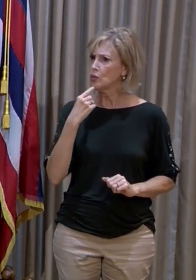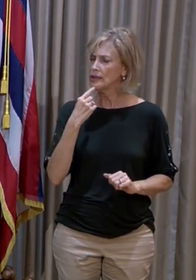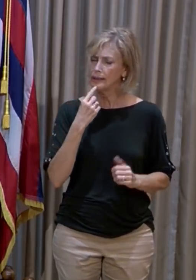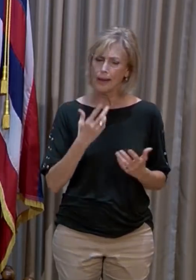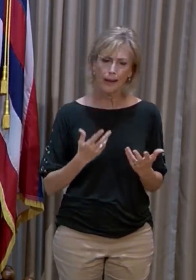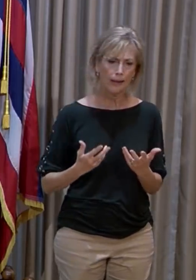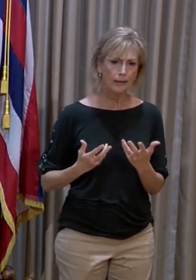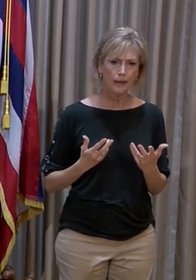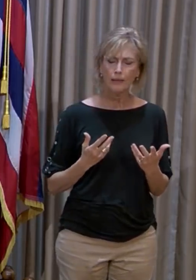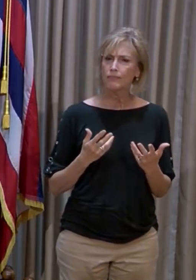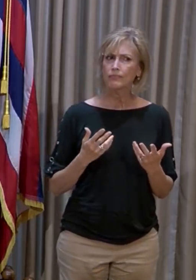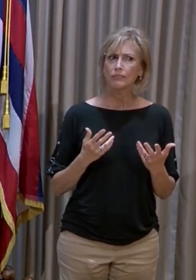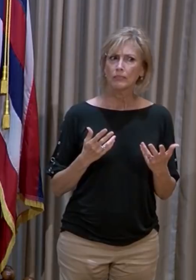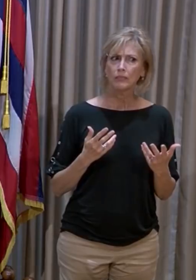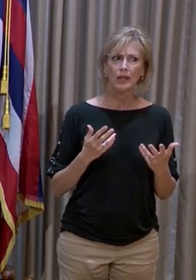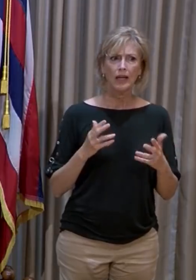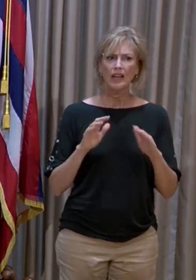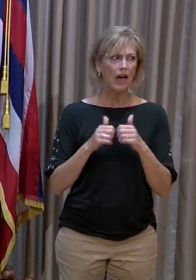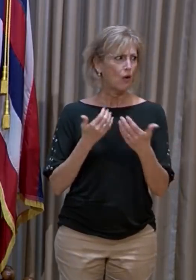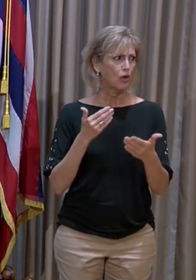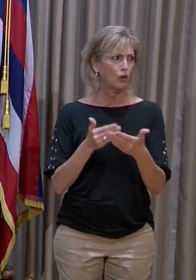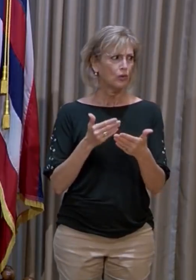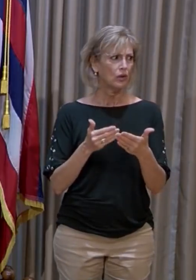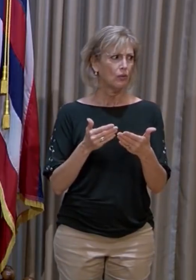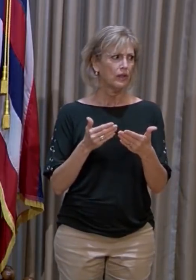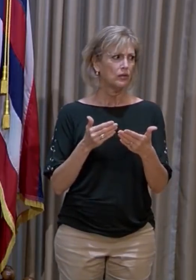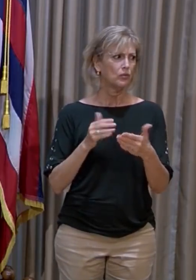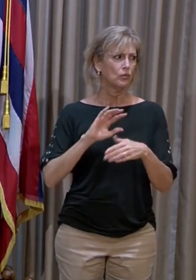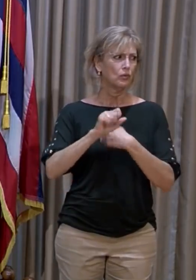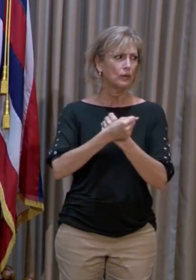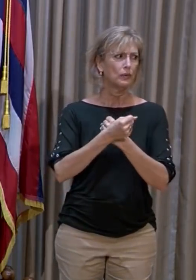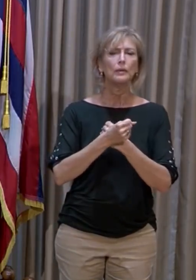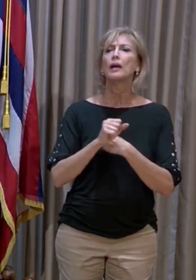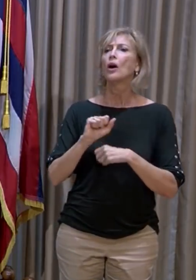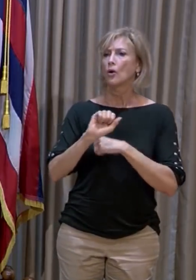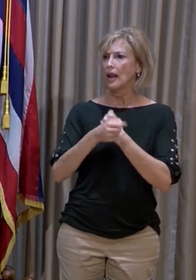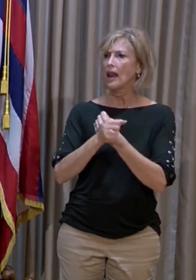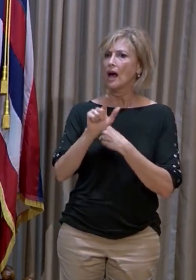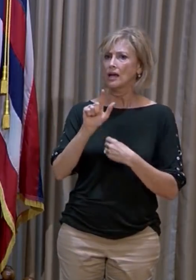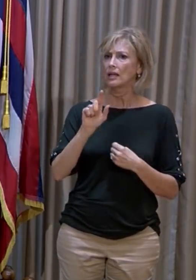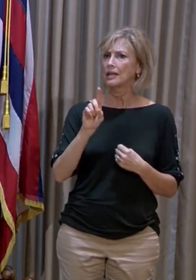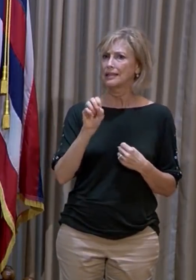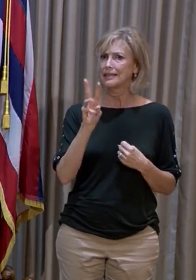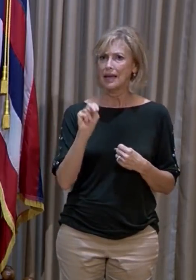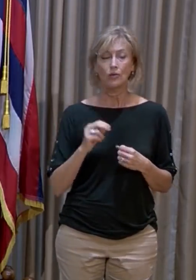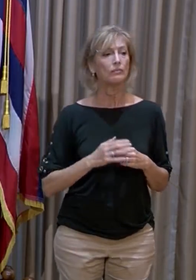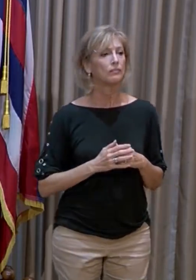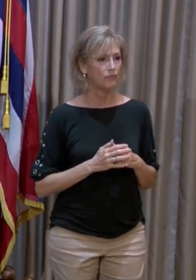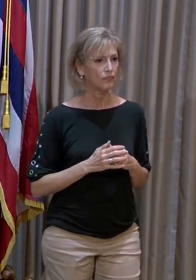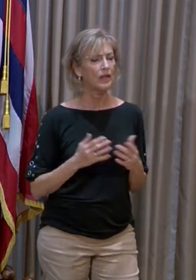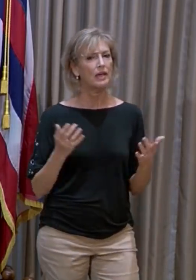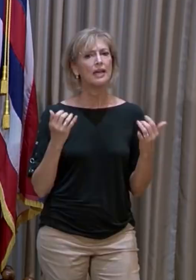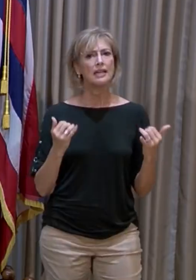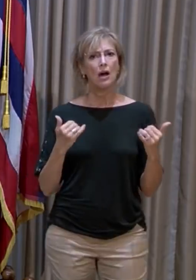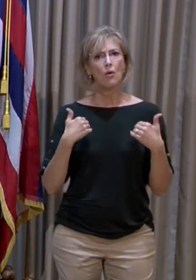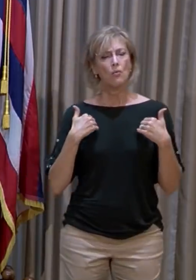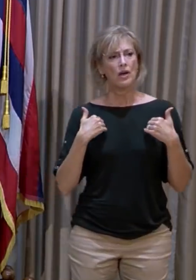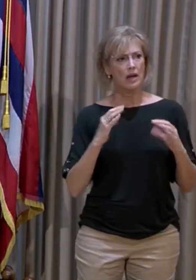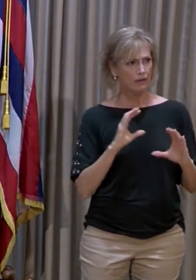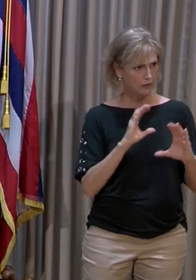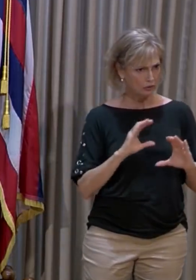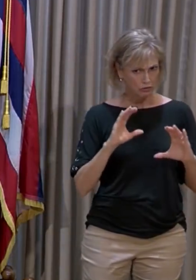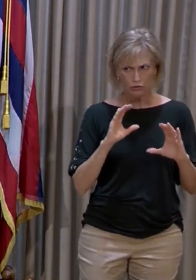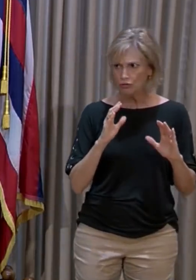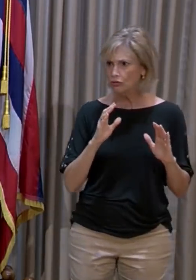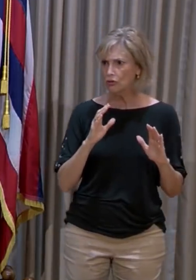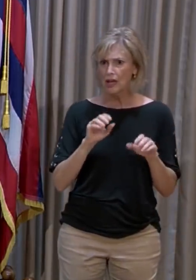necessary and how close are we to it? You know, we are initiating surge plans in every facility